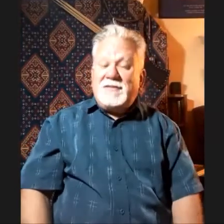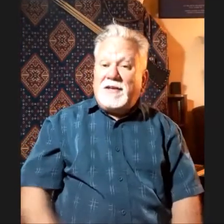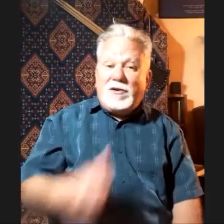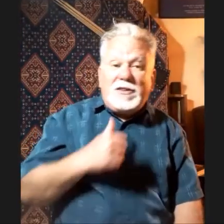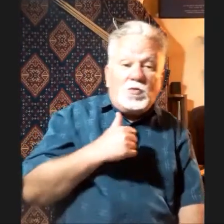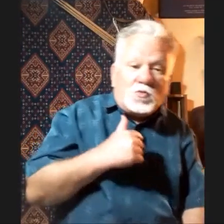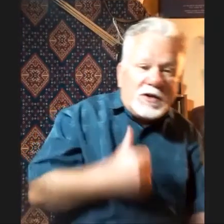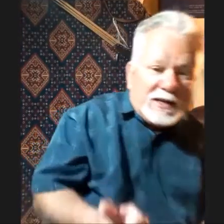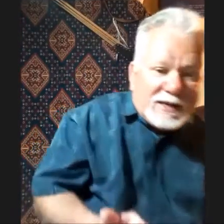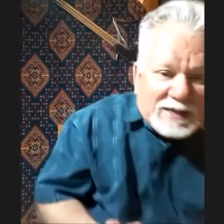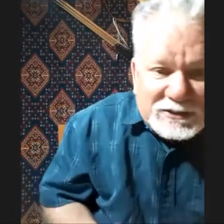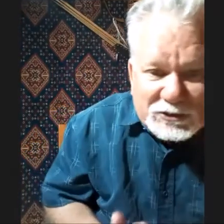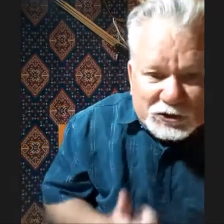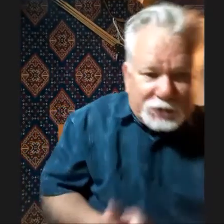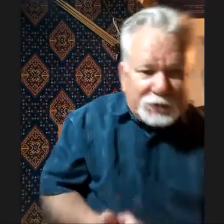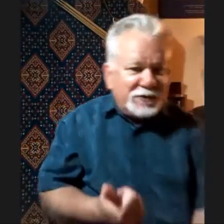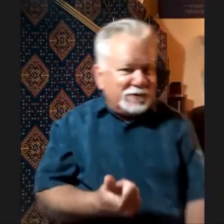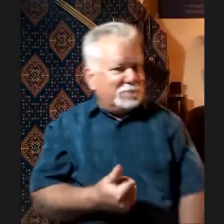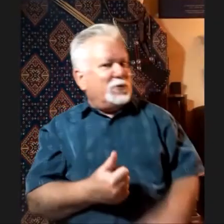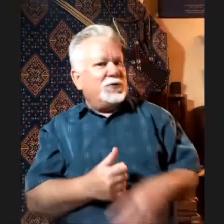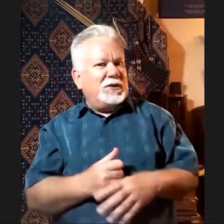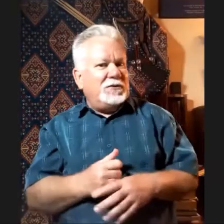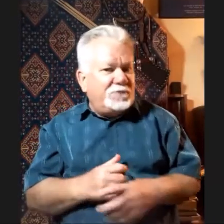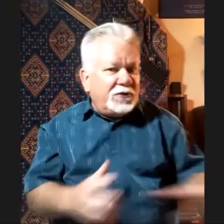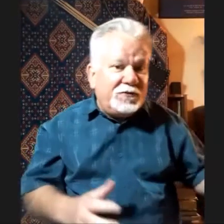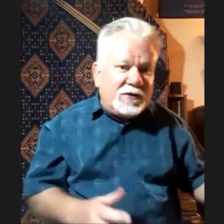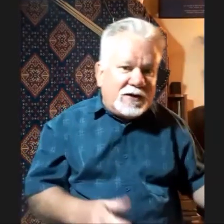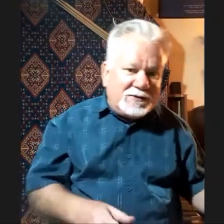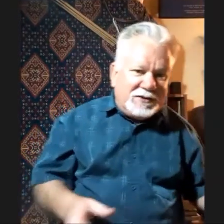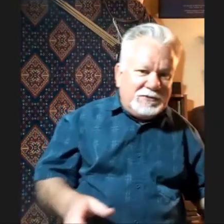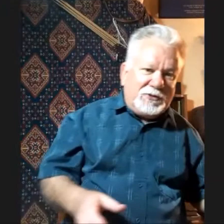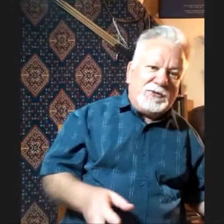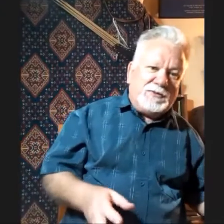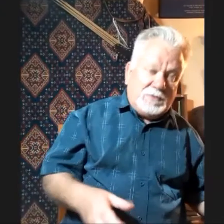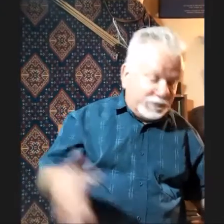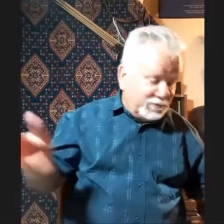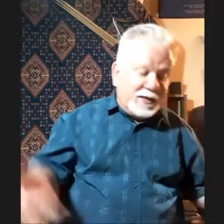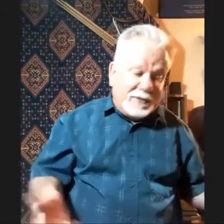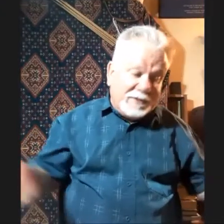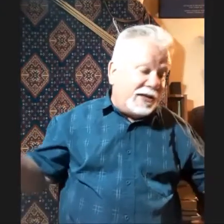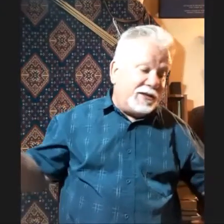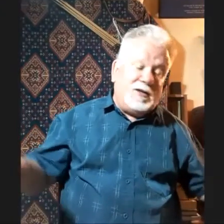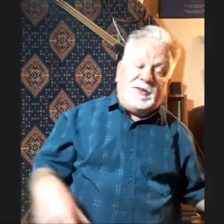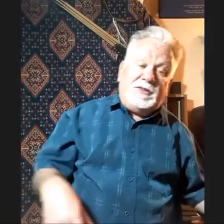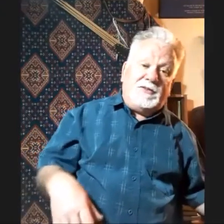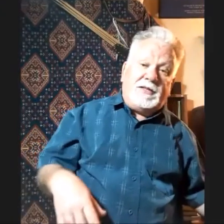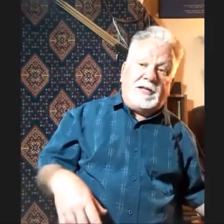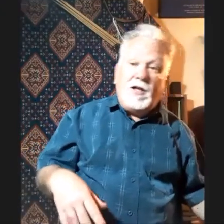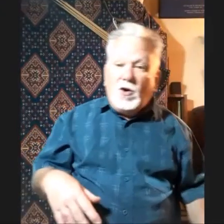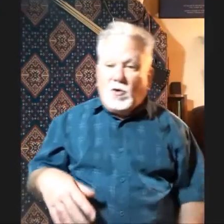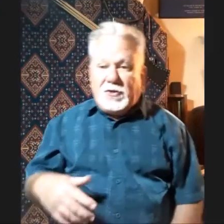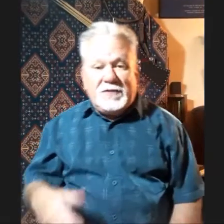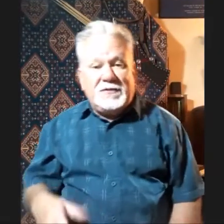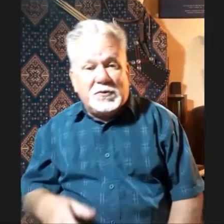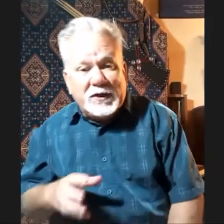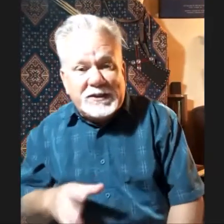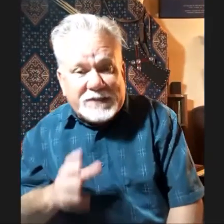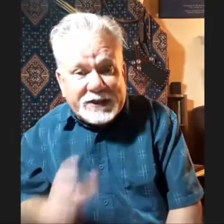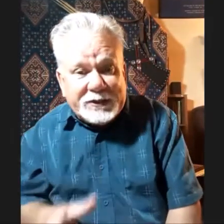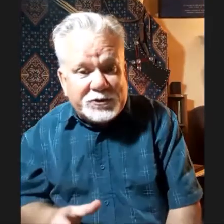that are either really hard to shoot because they're very fast and difficult, like antelope and things like that, or things that are really dangerous